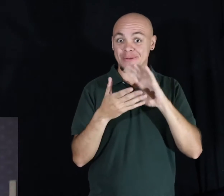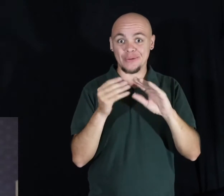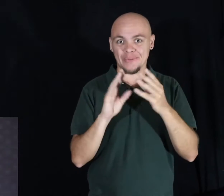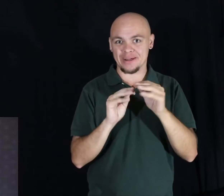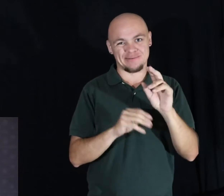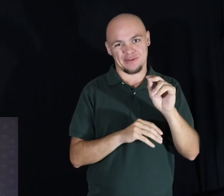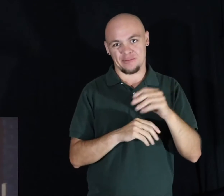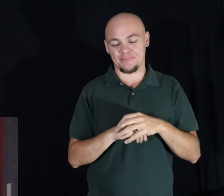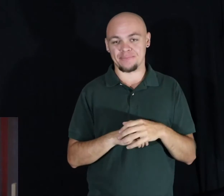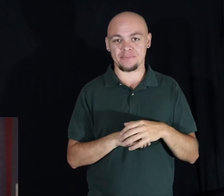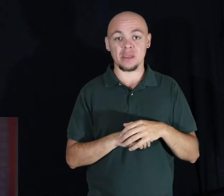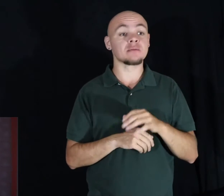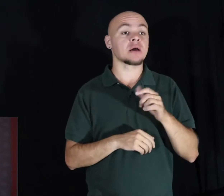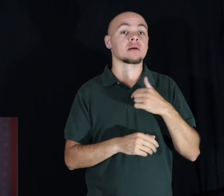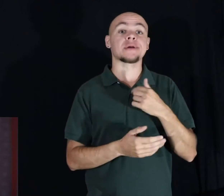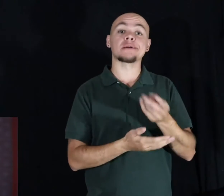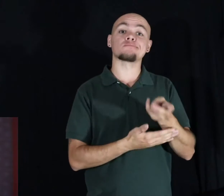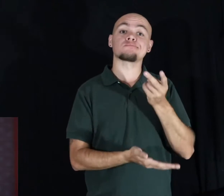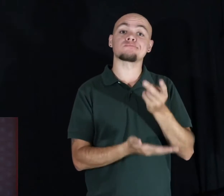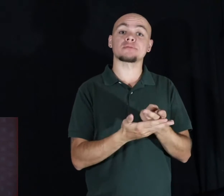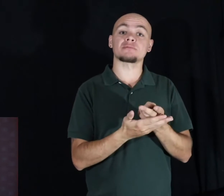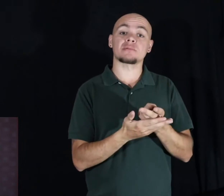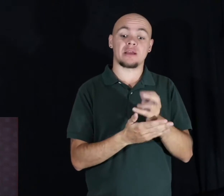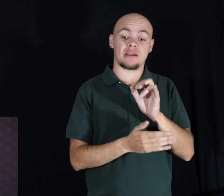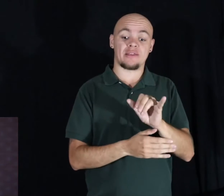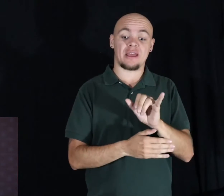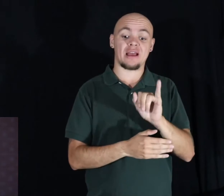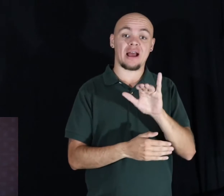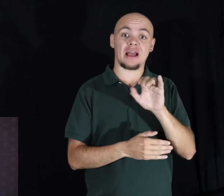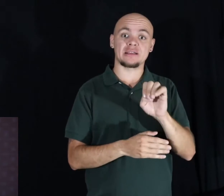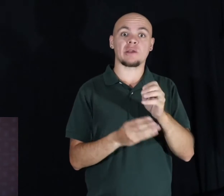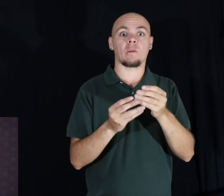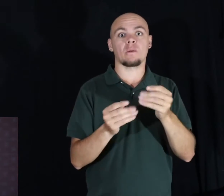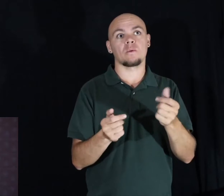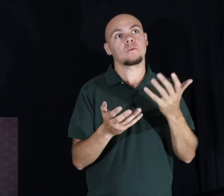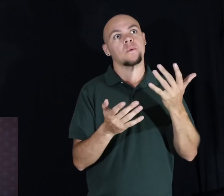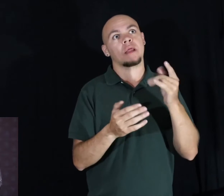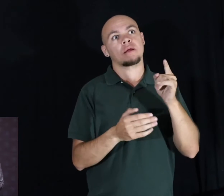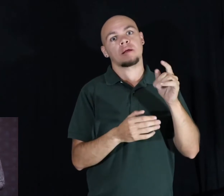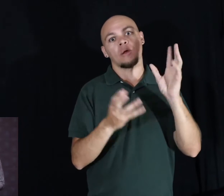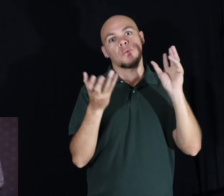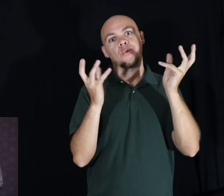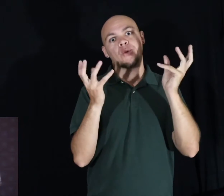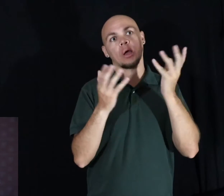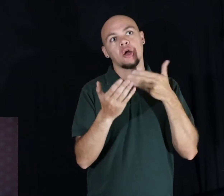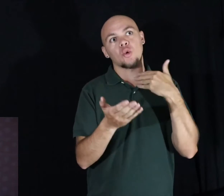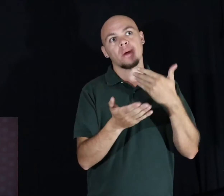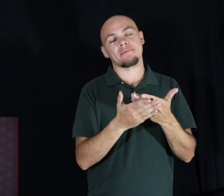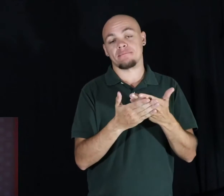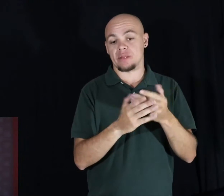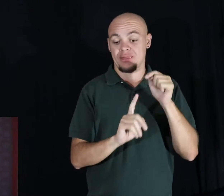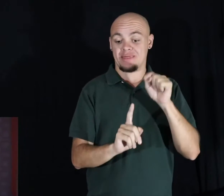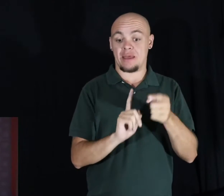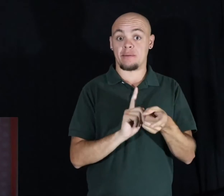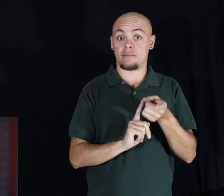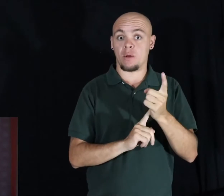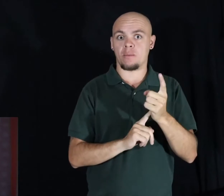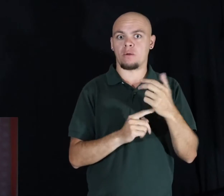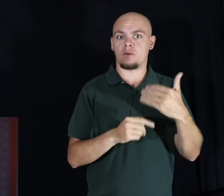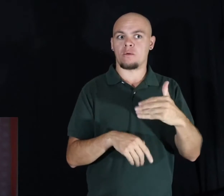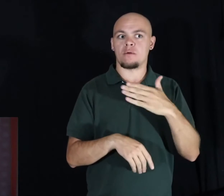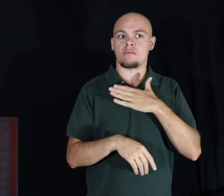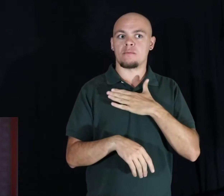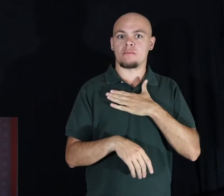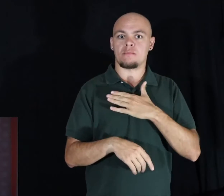Well, little did I know as I laid there in that quickly melting puddle of ice waiting for the ambulance to arrive, that this moment would forever